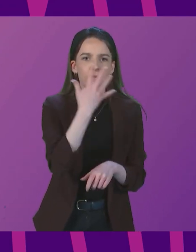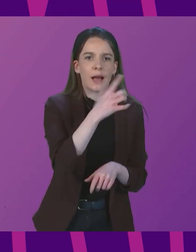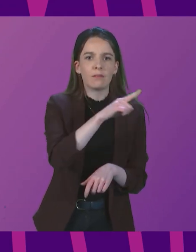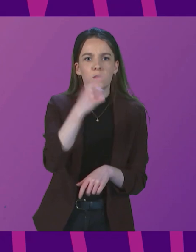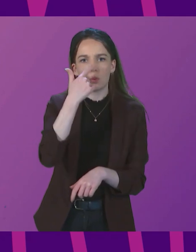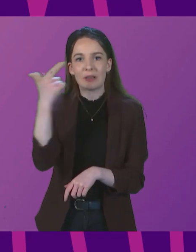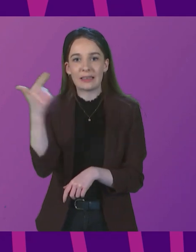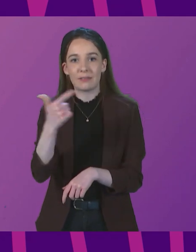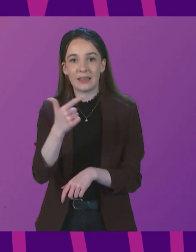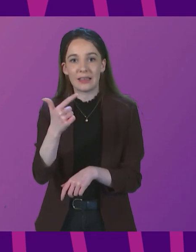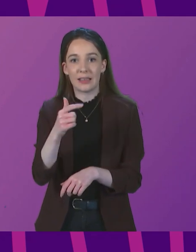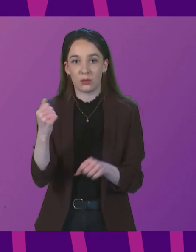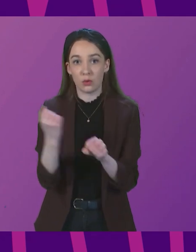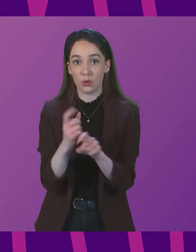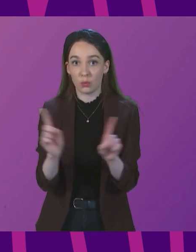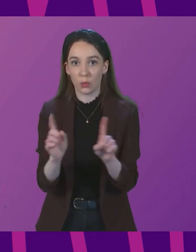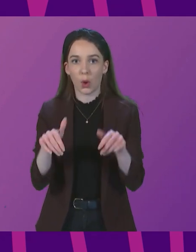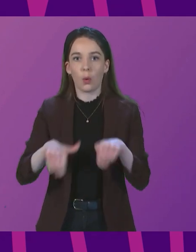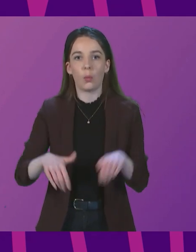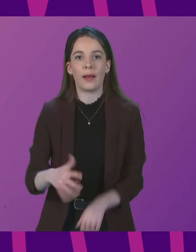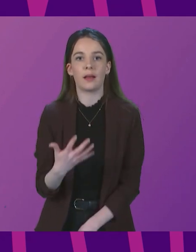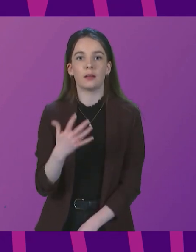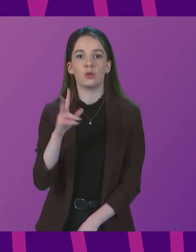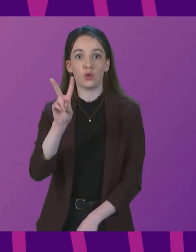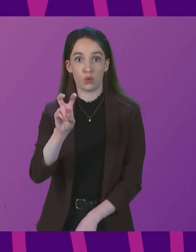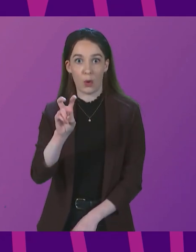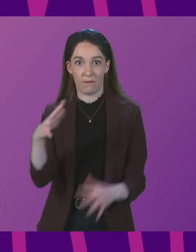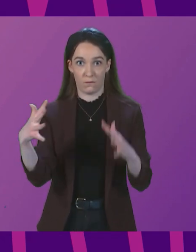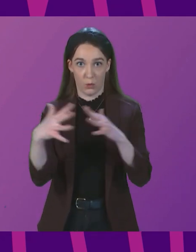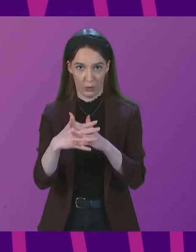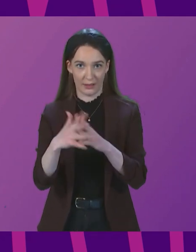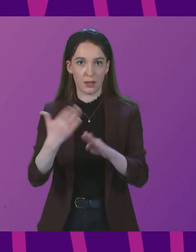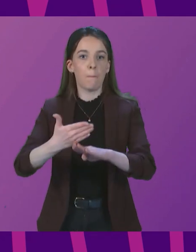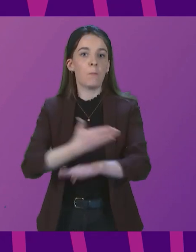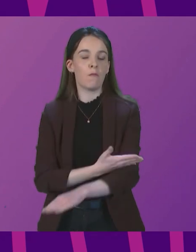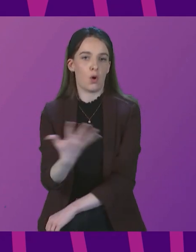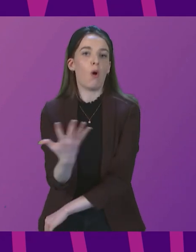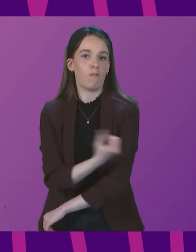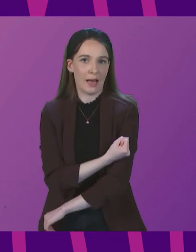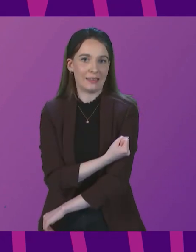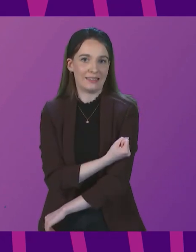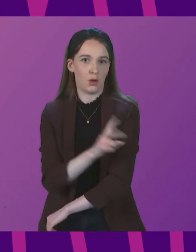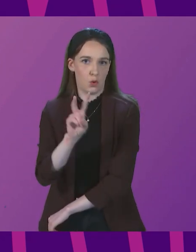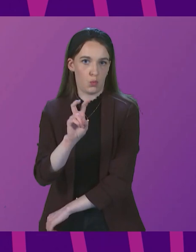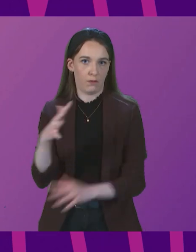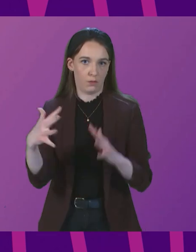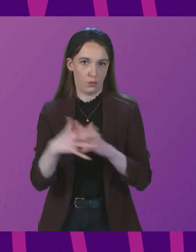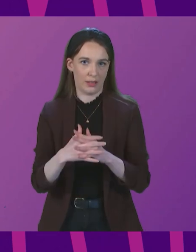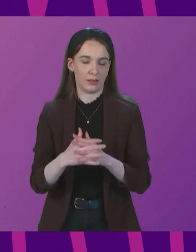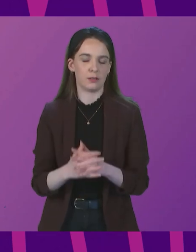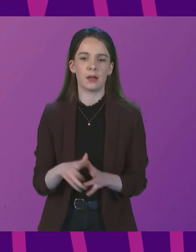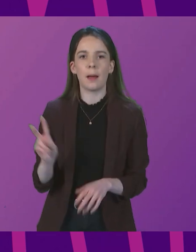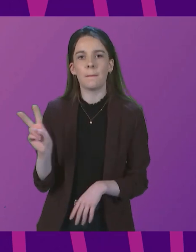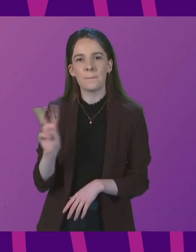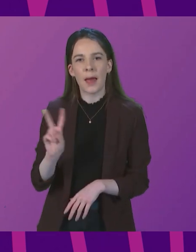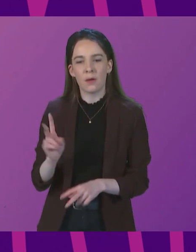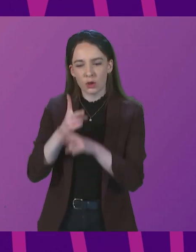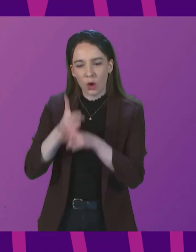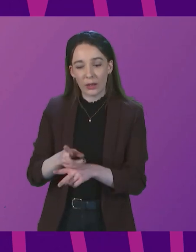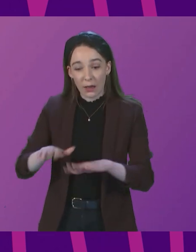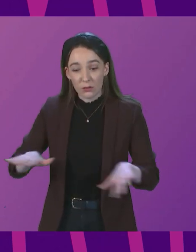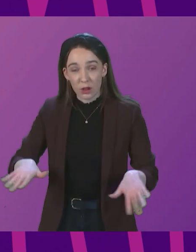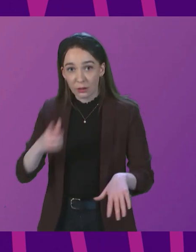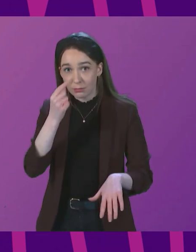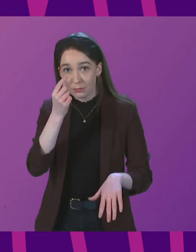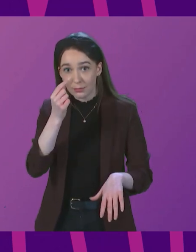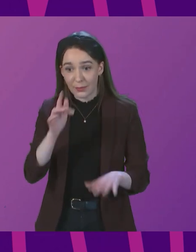having the virus before being vaccinated. Parents or carers of children who have been unable to be vaccinated